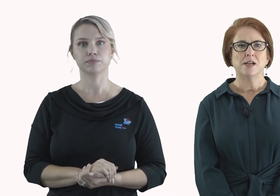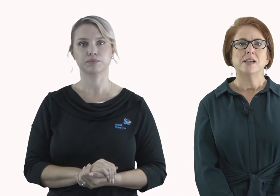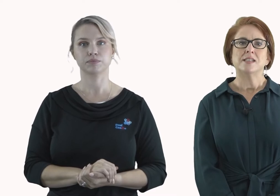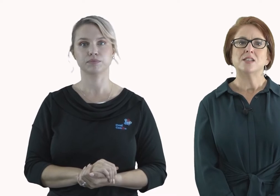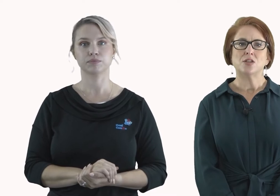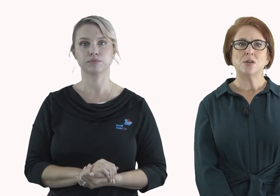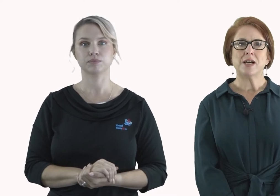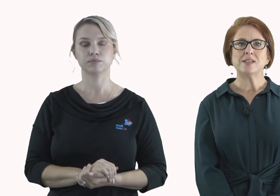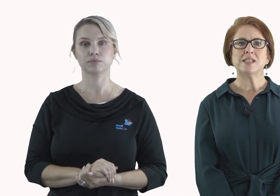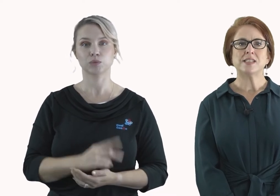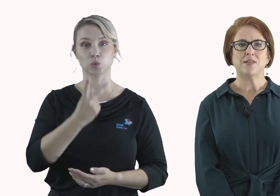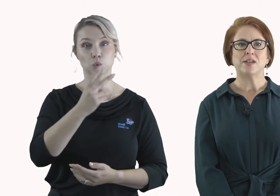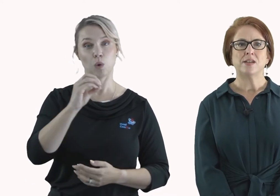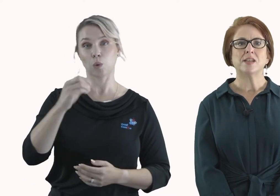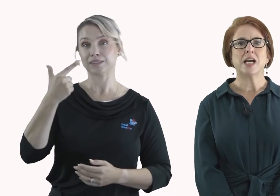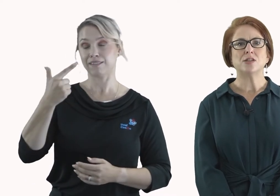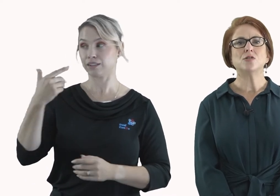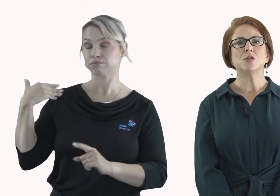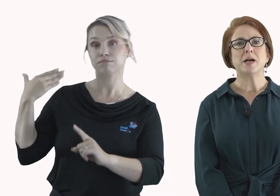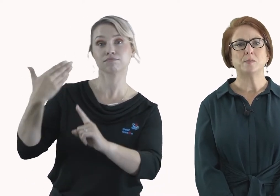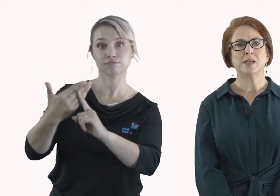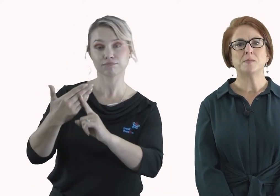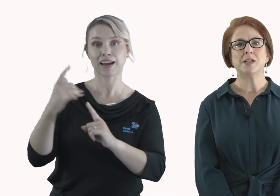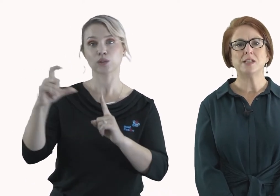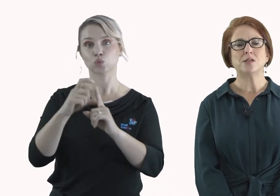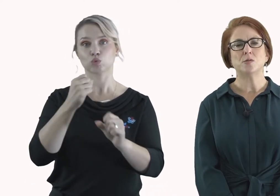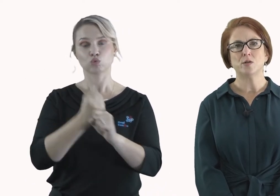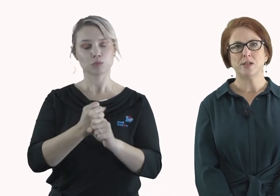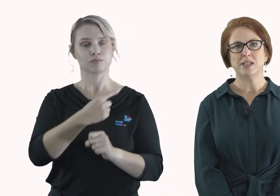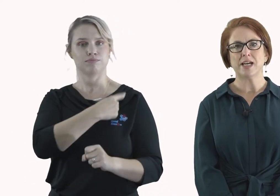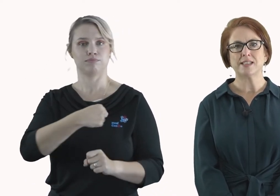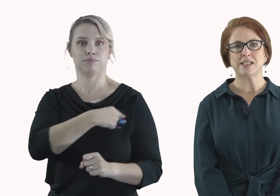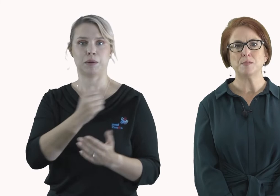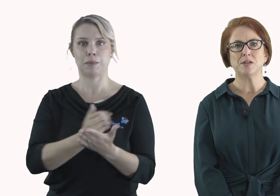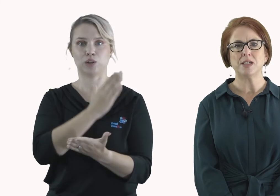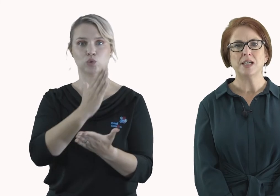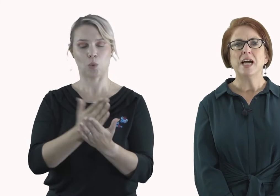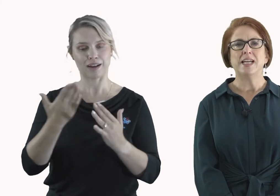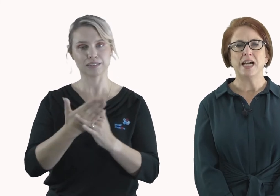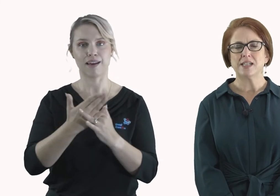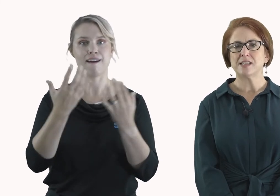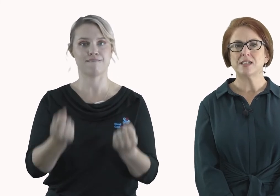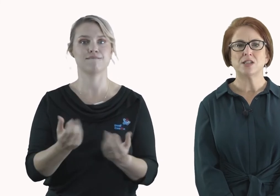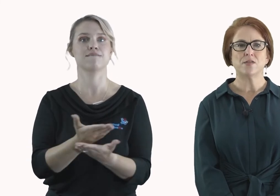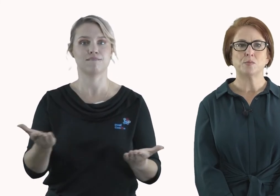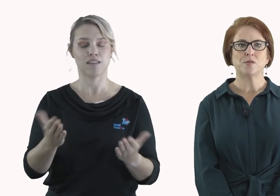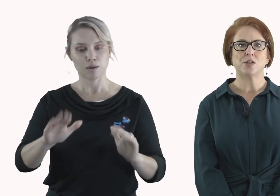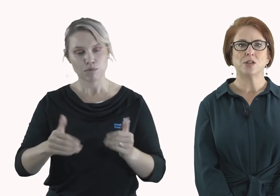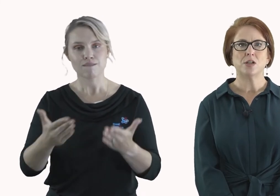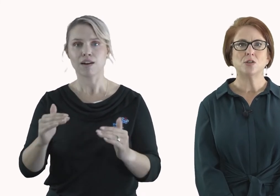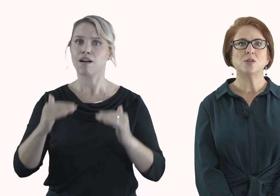Since 2007, the Can Do group has been committed to increasing accessibility and excellent service provision to